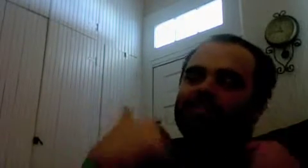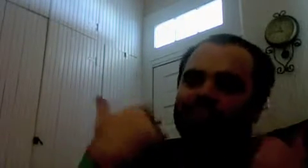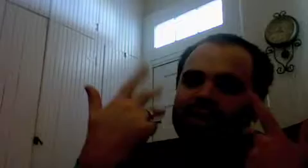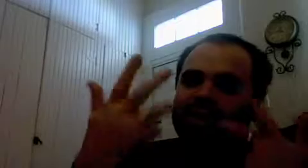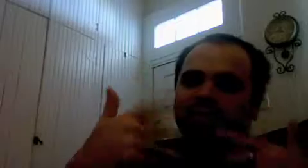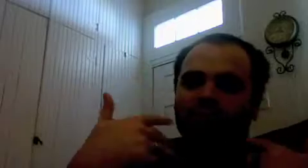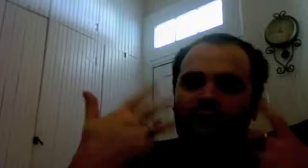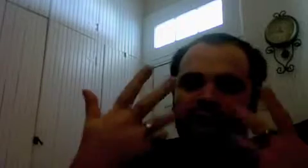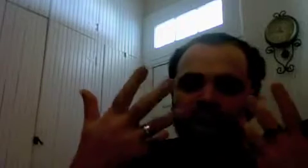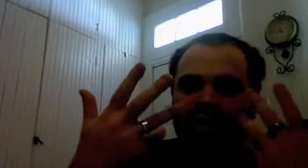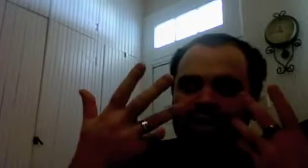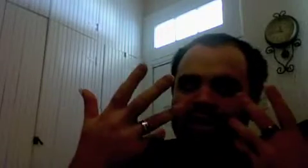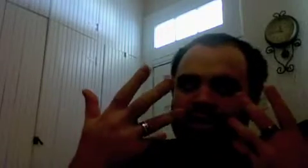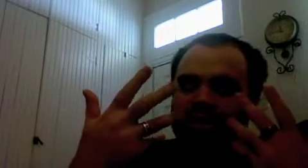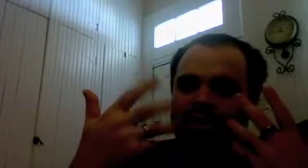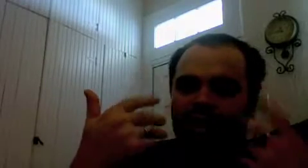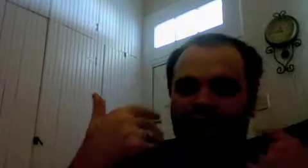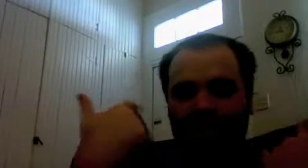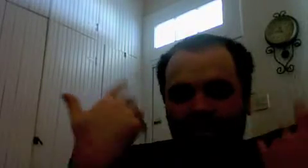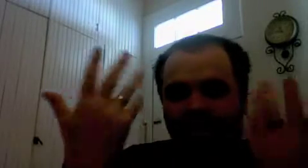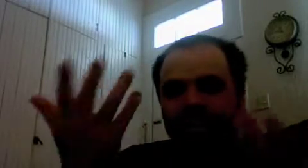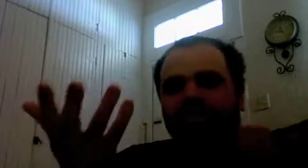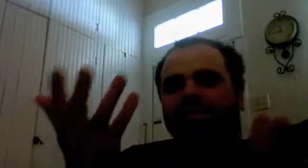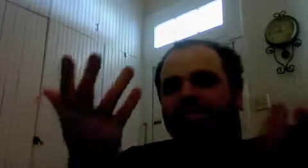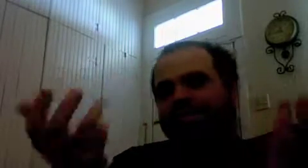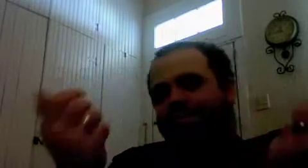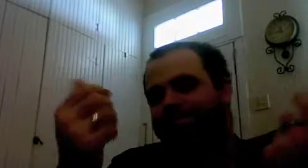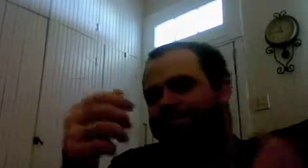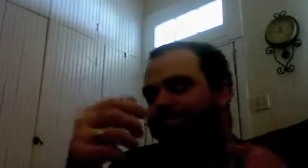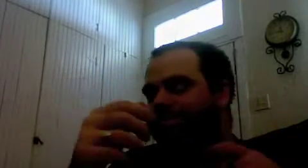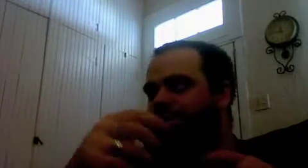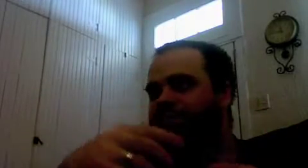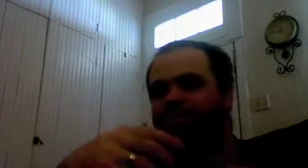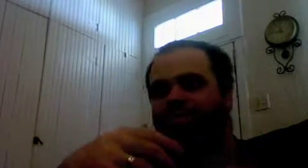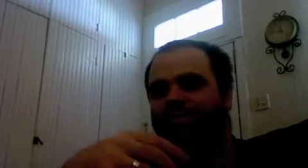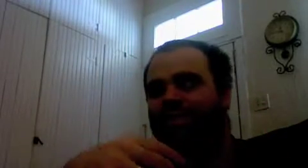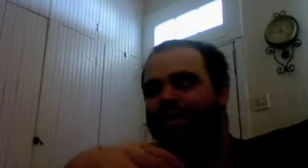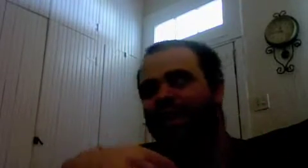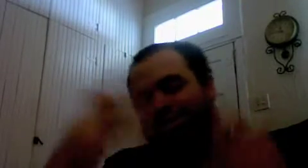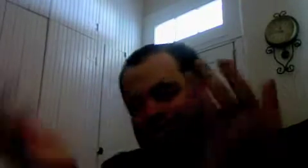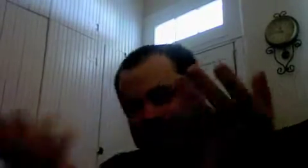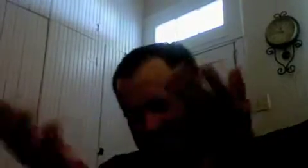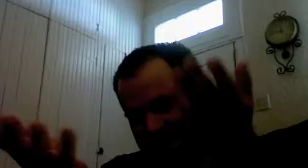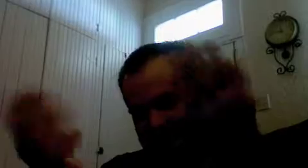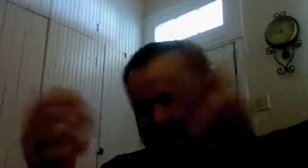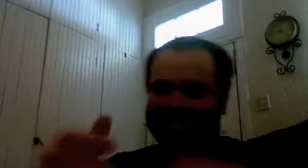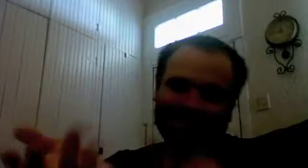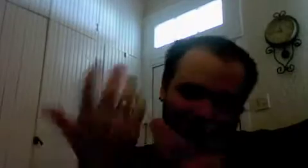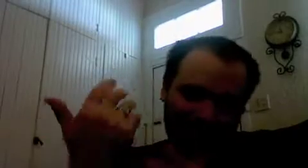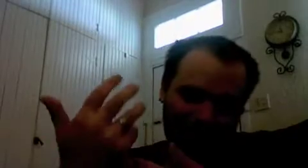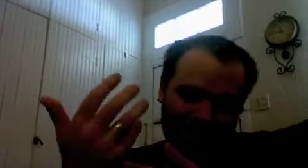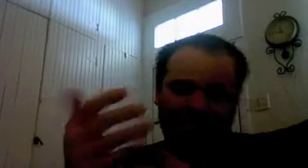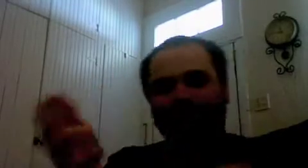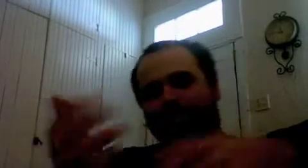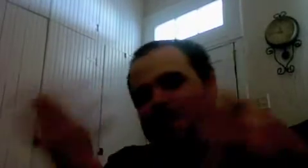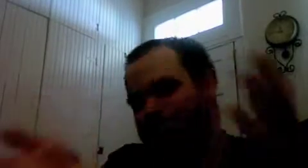begin ascribing it characteristics right you know it's a nice guy it's me right